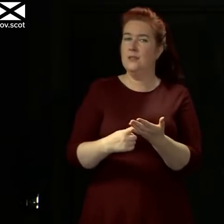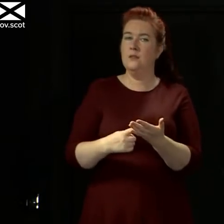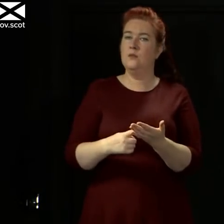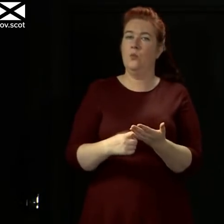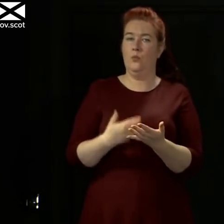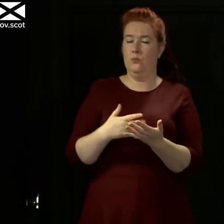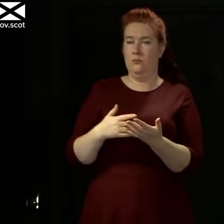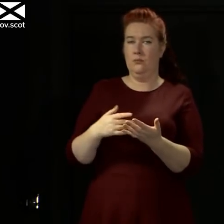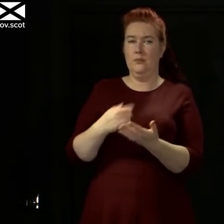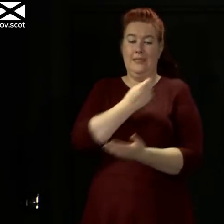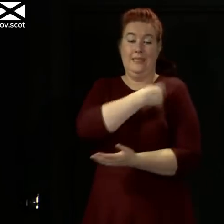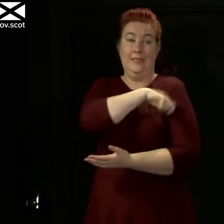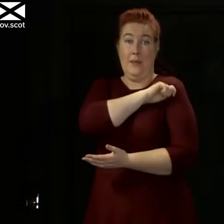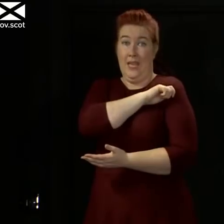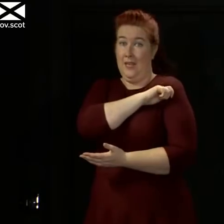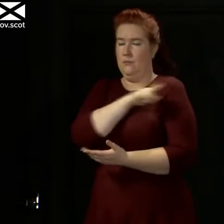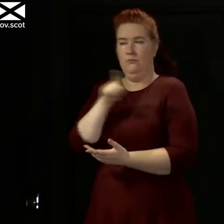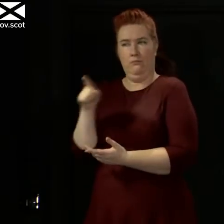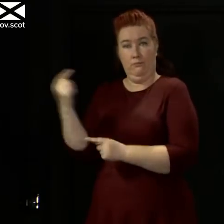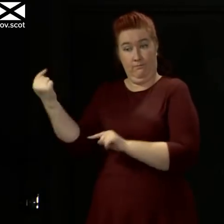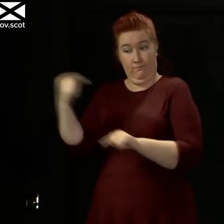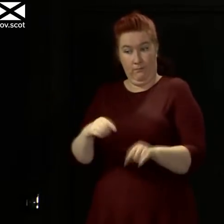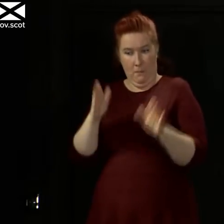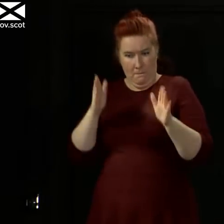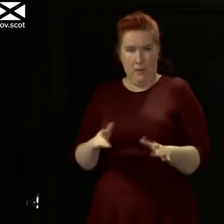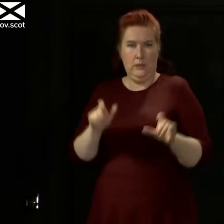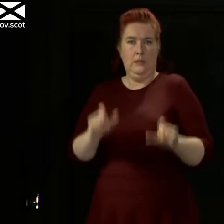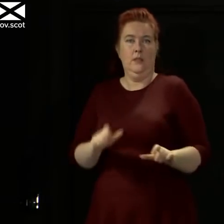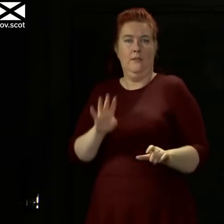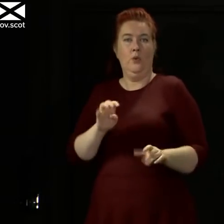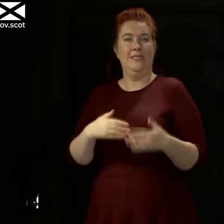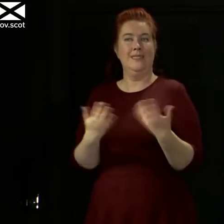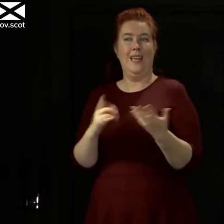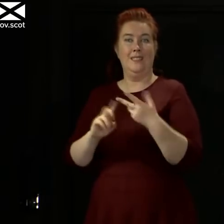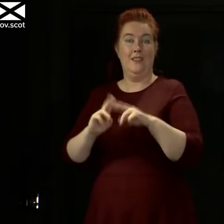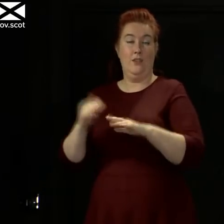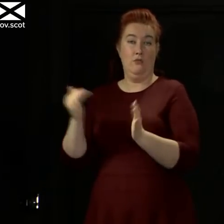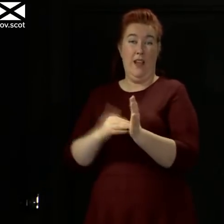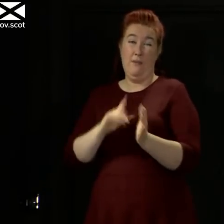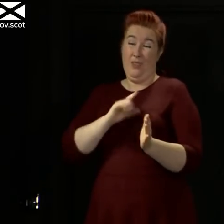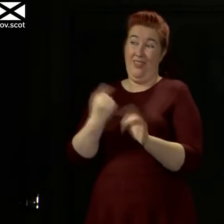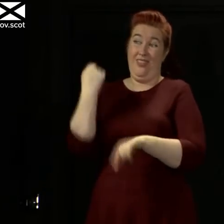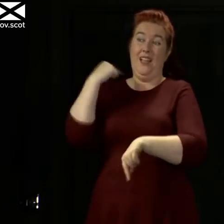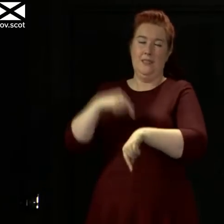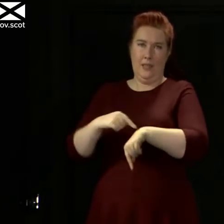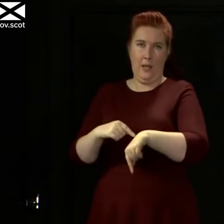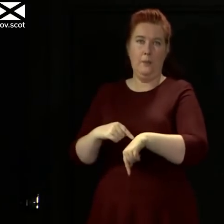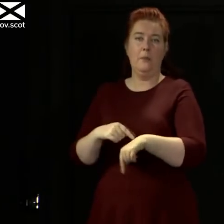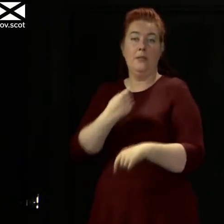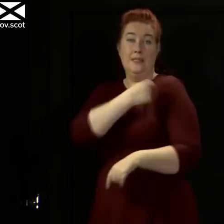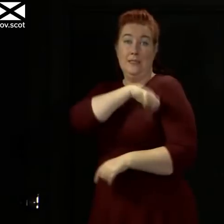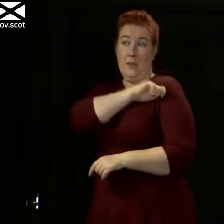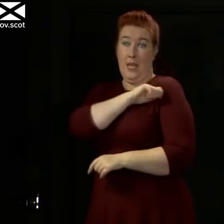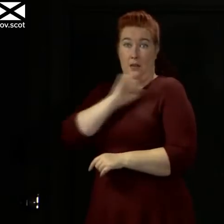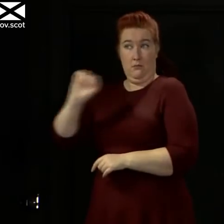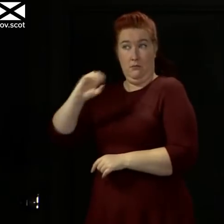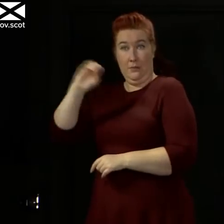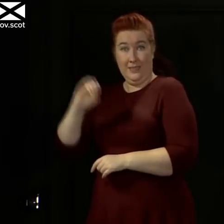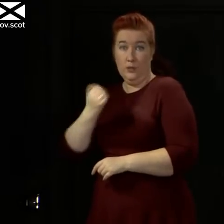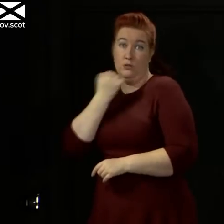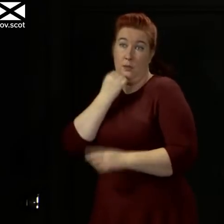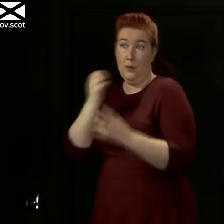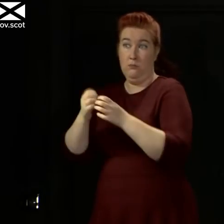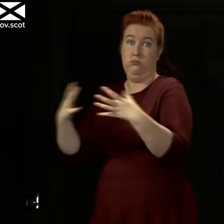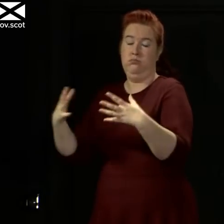Spain from quarantine requirements because at that point, the prevalence data we had for Spain showed that it was